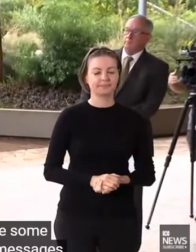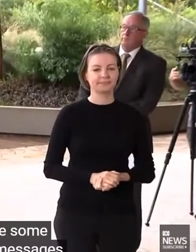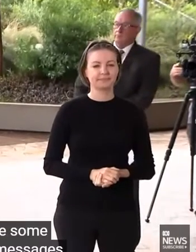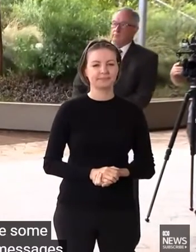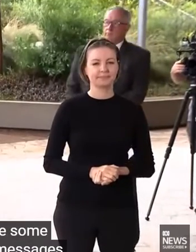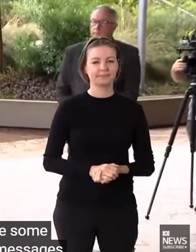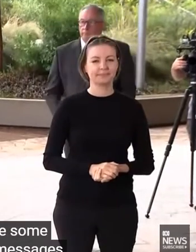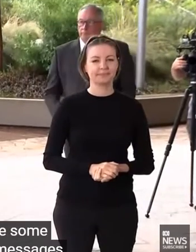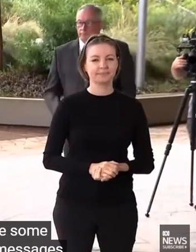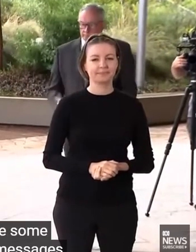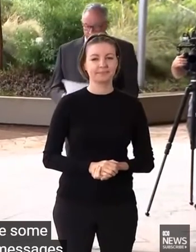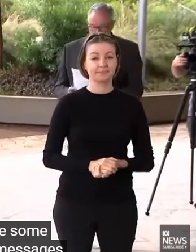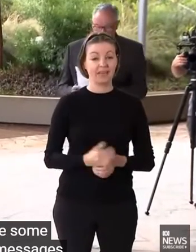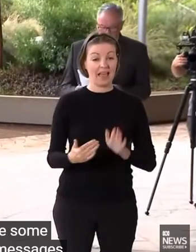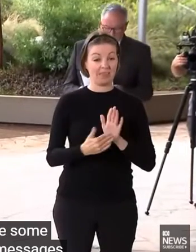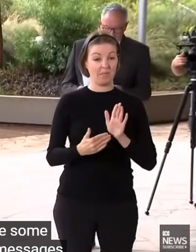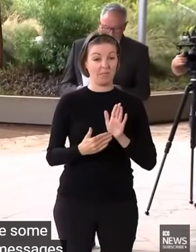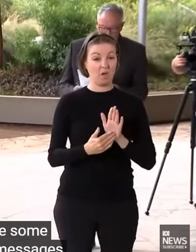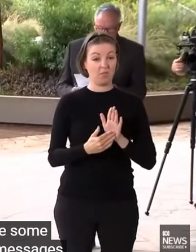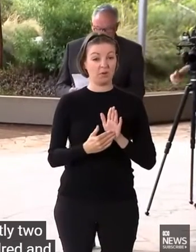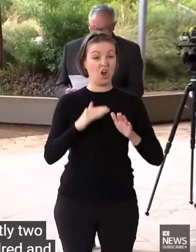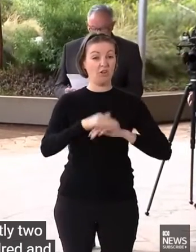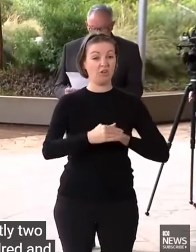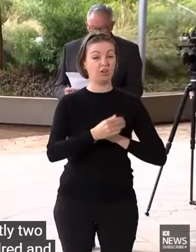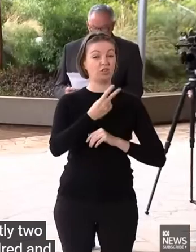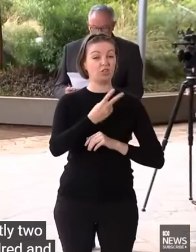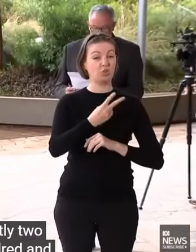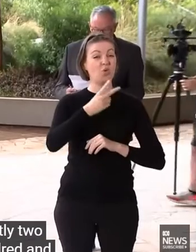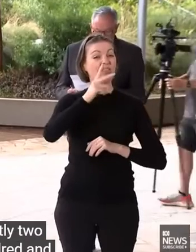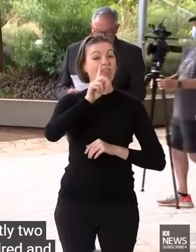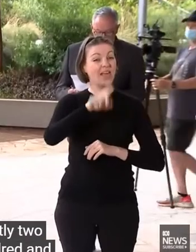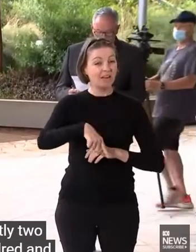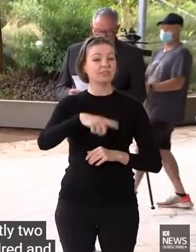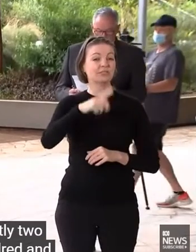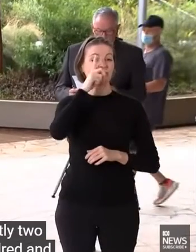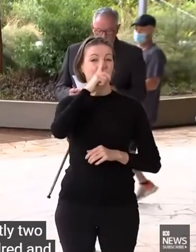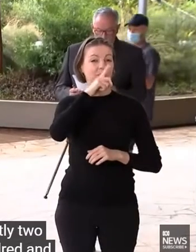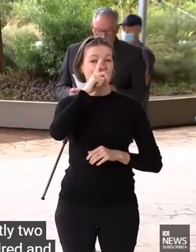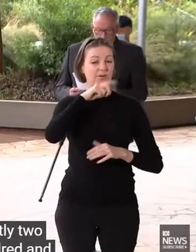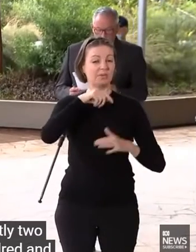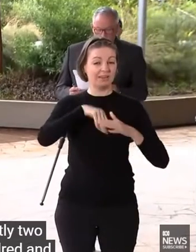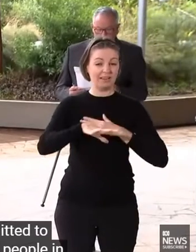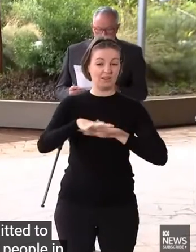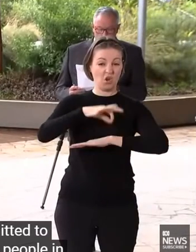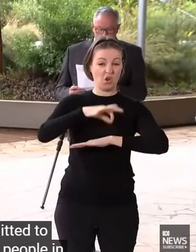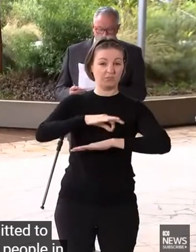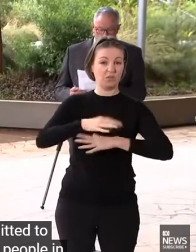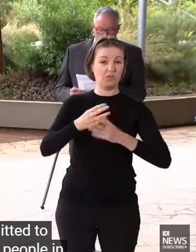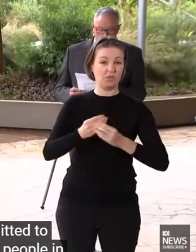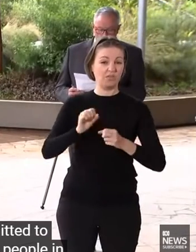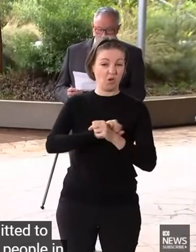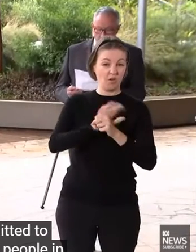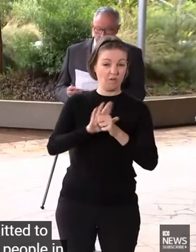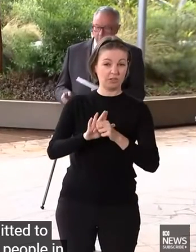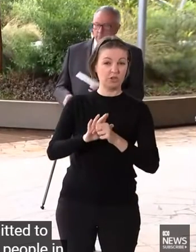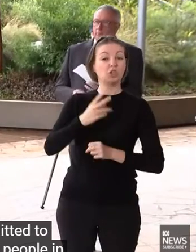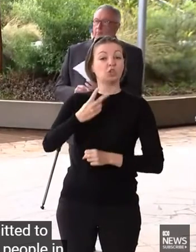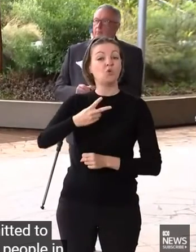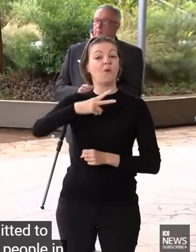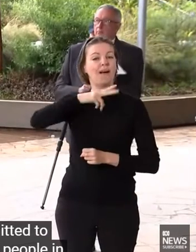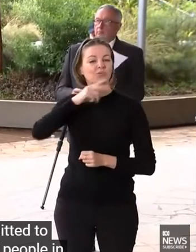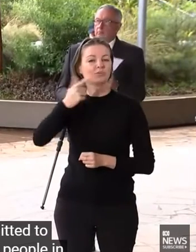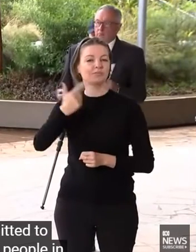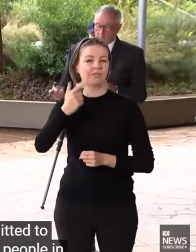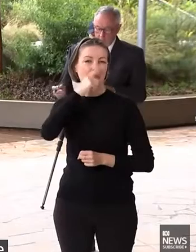So there are currently 2,863 COVID cases admitted to hospital, including 217 people in